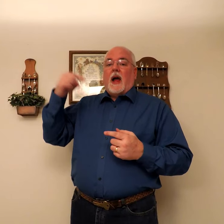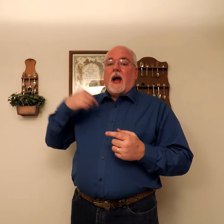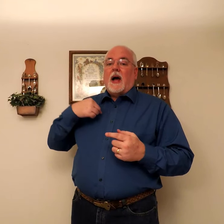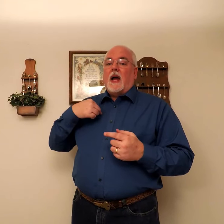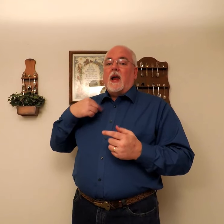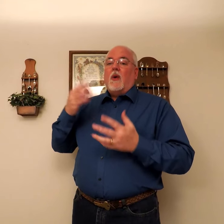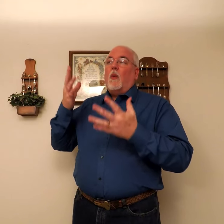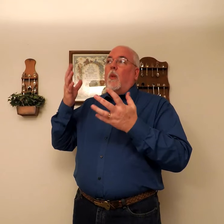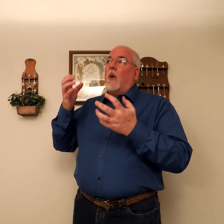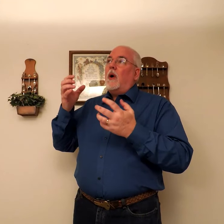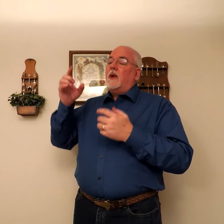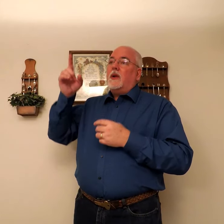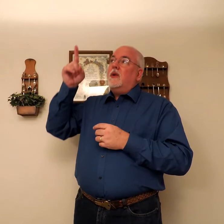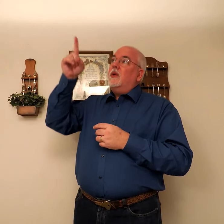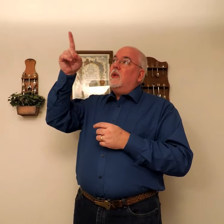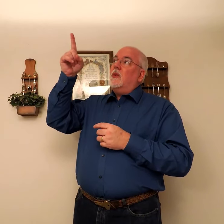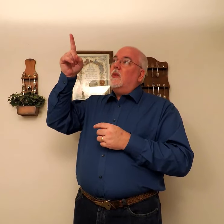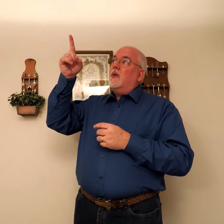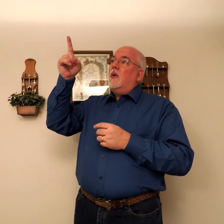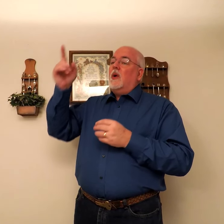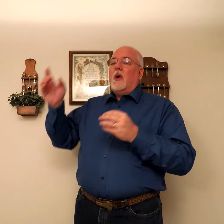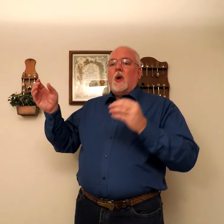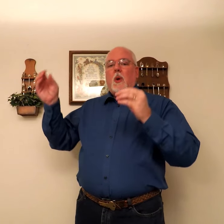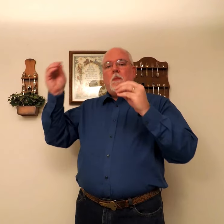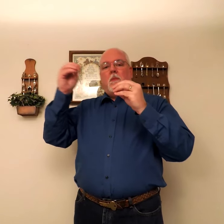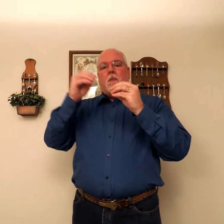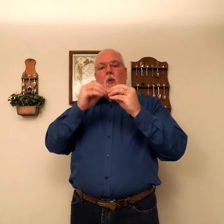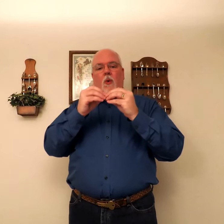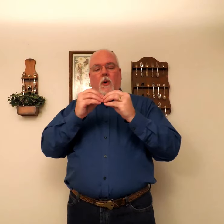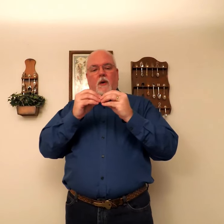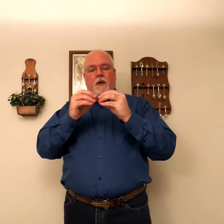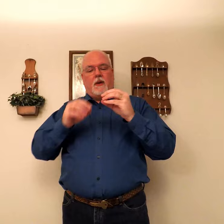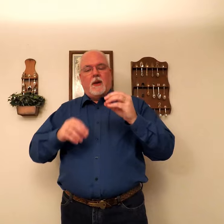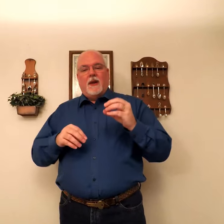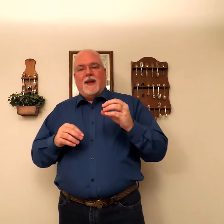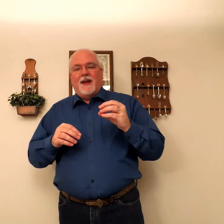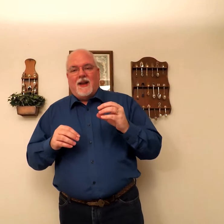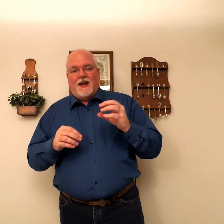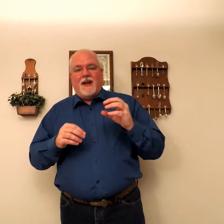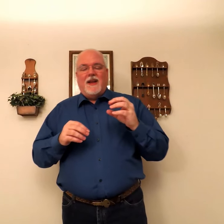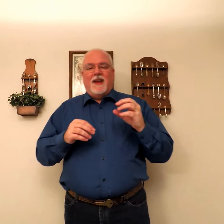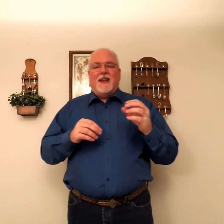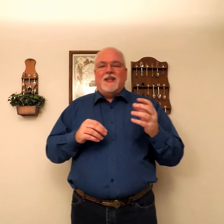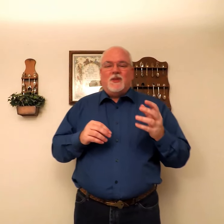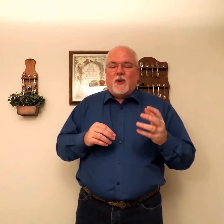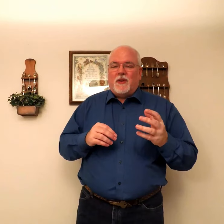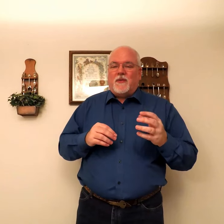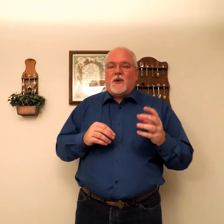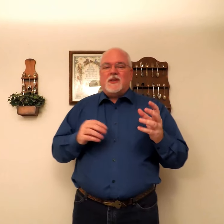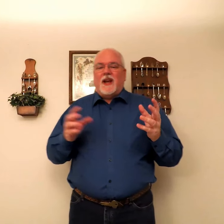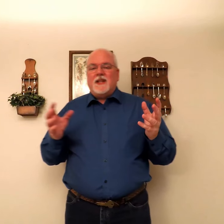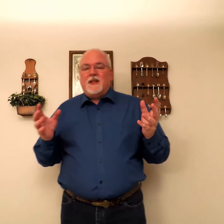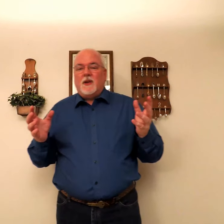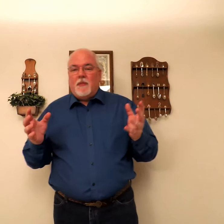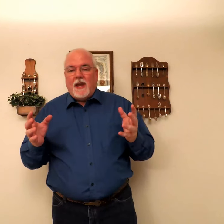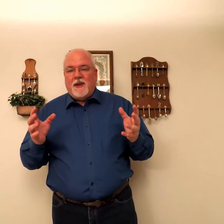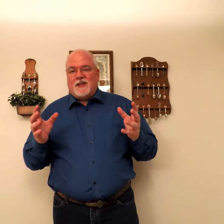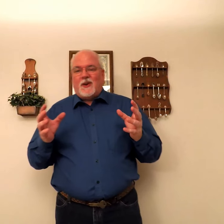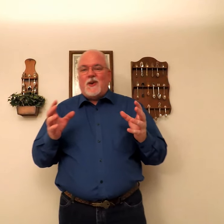I. Want. You. More. This is one of the first signs. Little babies learn.